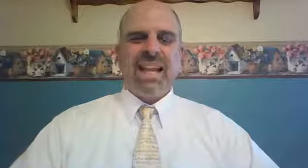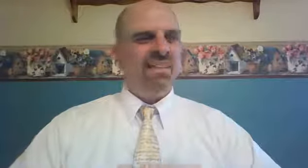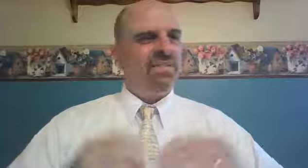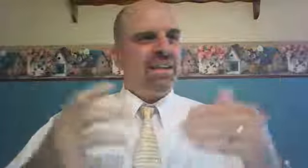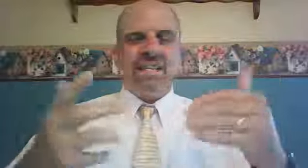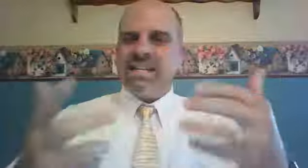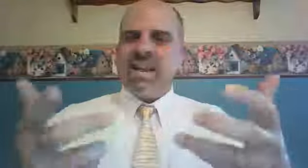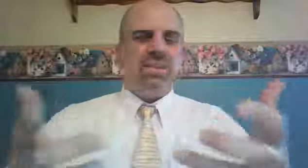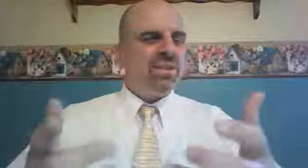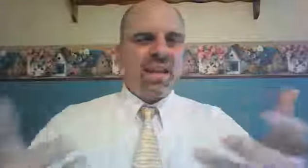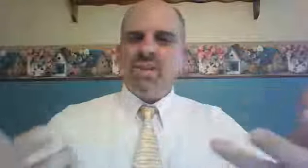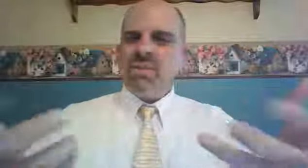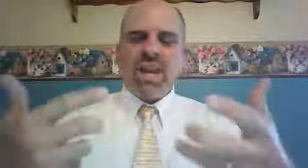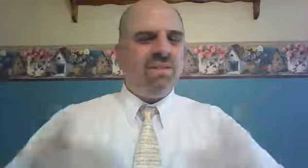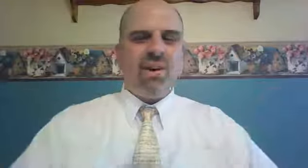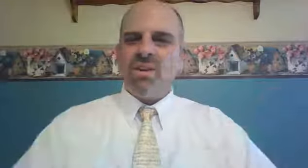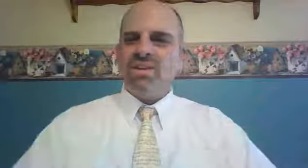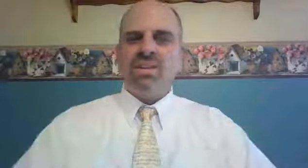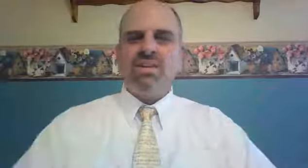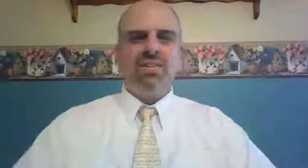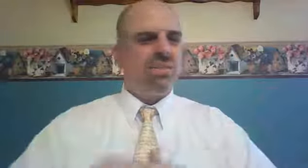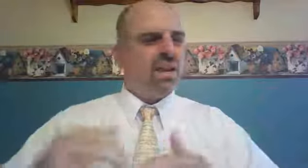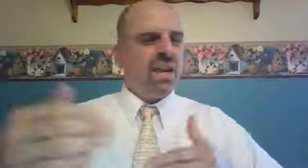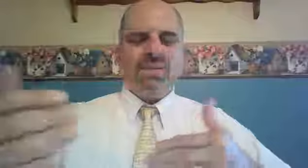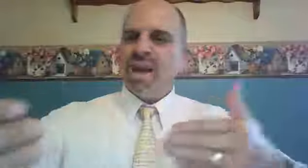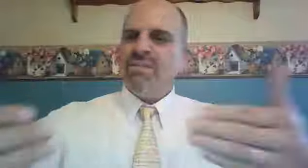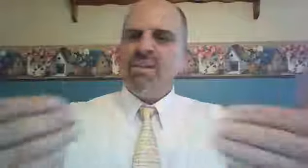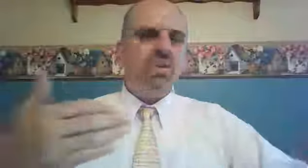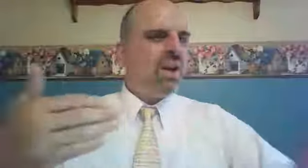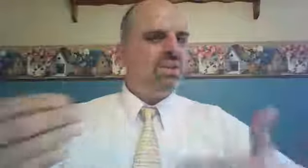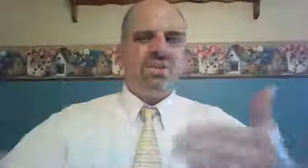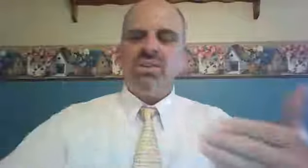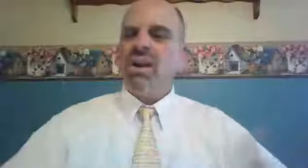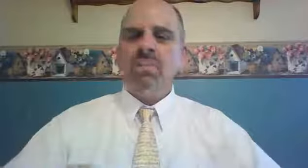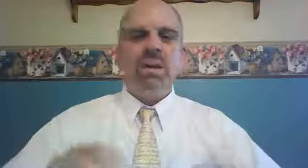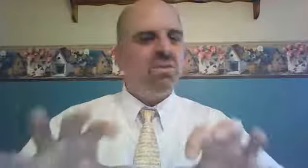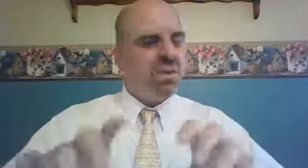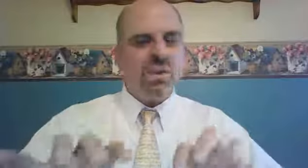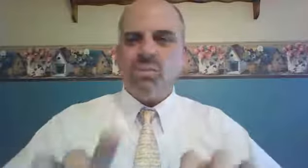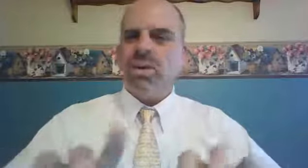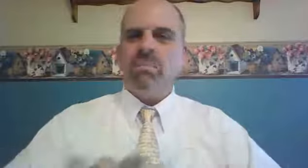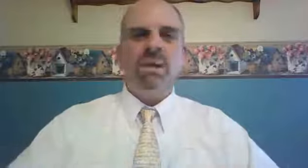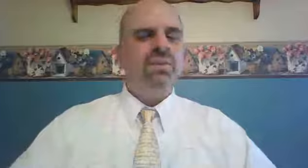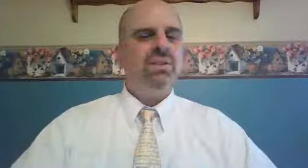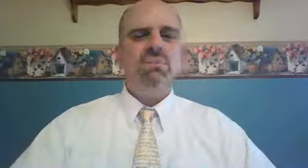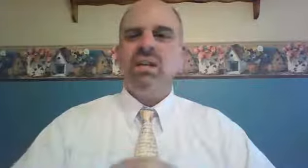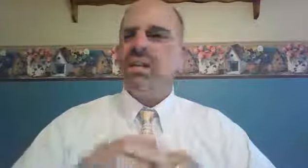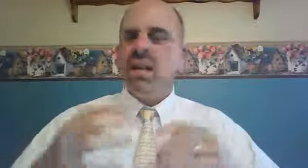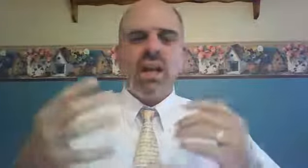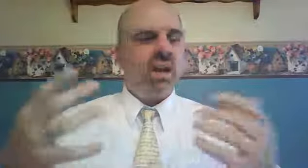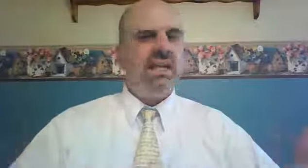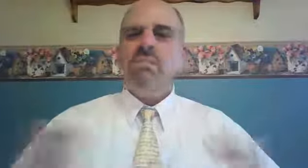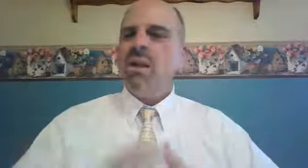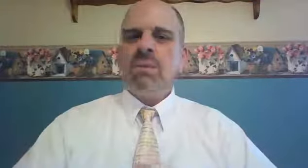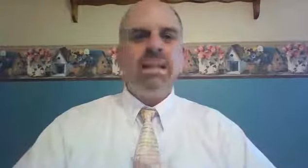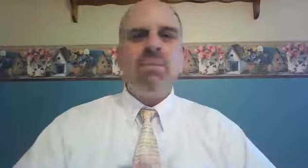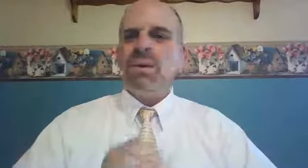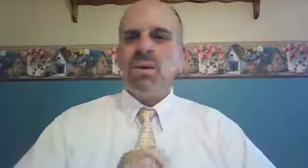If today was the day you gave your heart to Jesus, if you have any questions or comments, feel free to message me, email me, let me